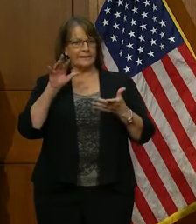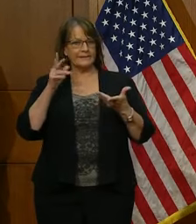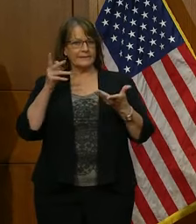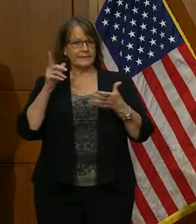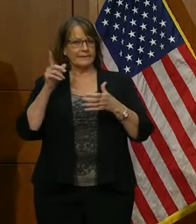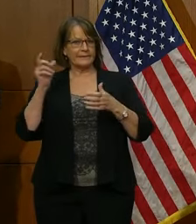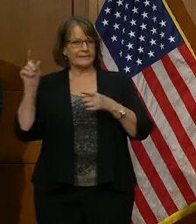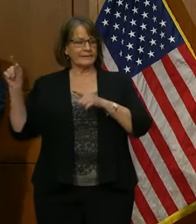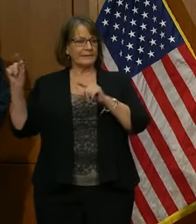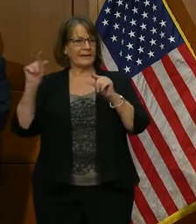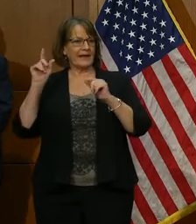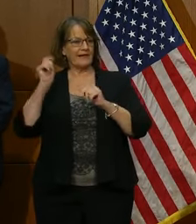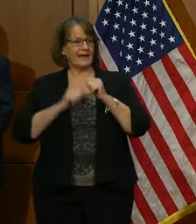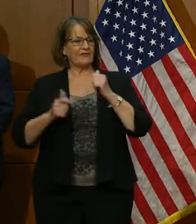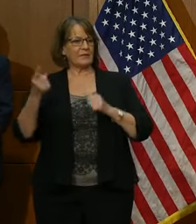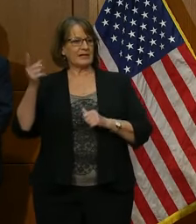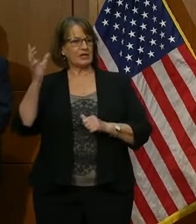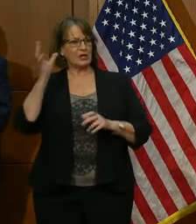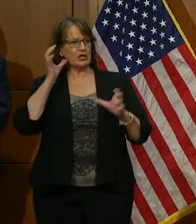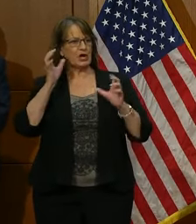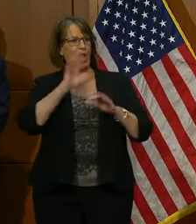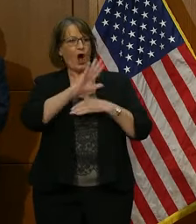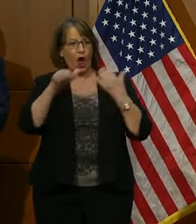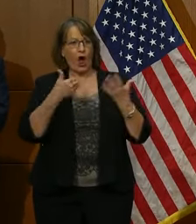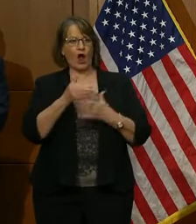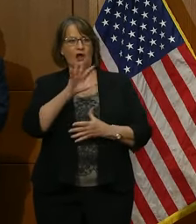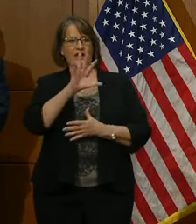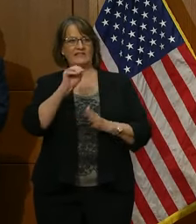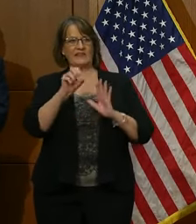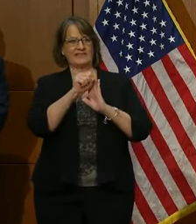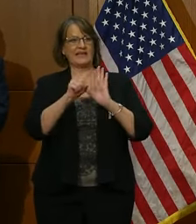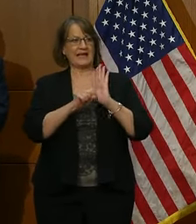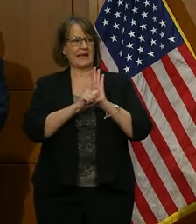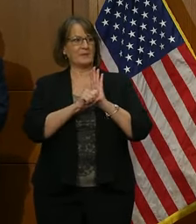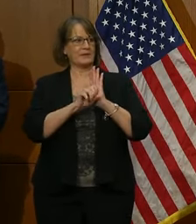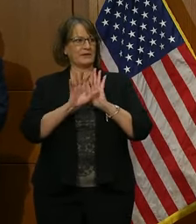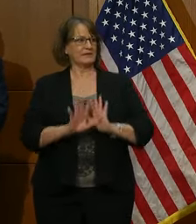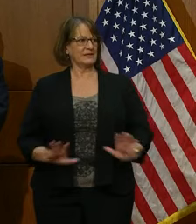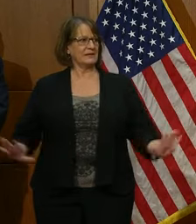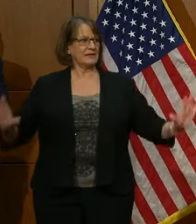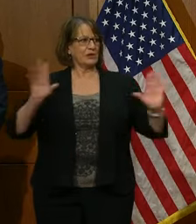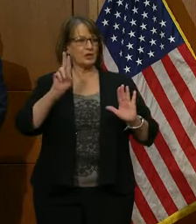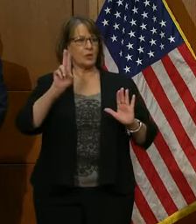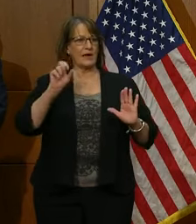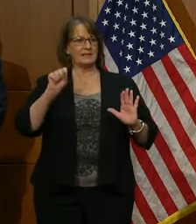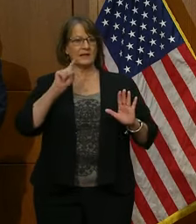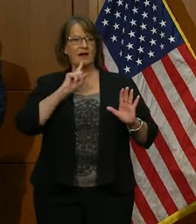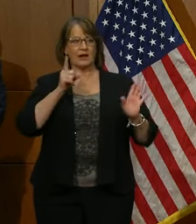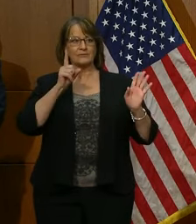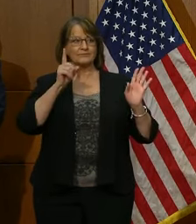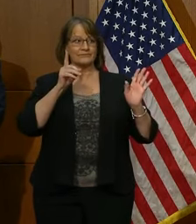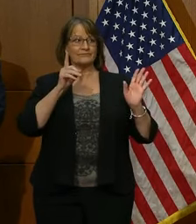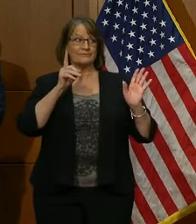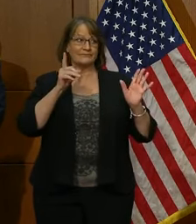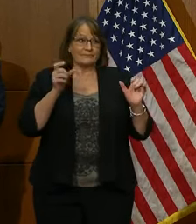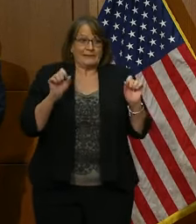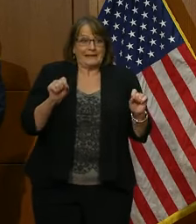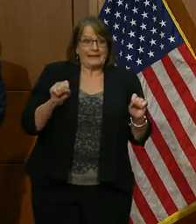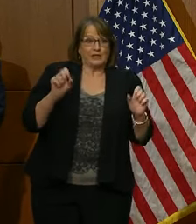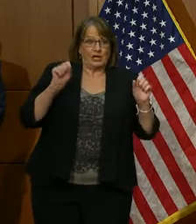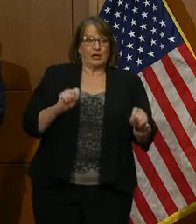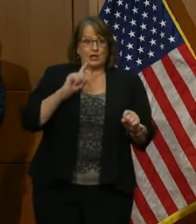that all 50 capitals in this country are potentially under attack